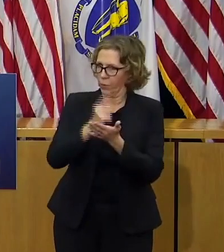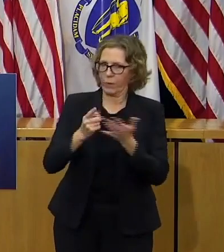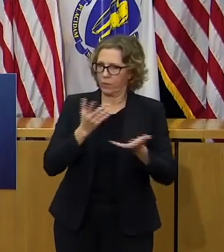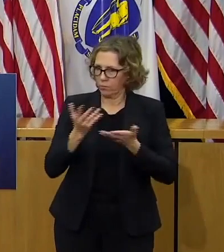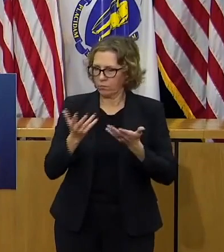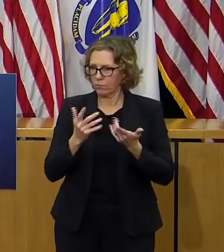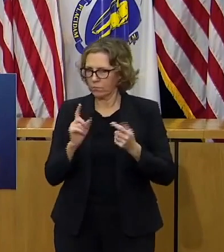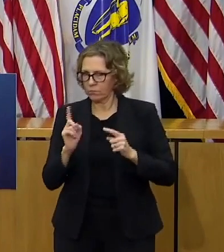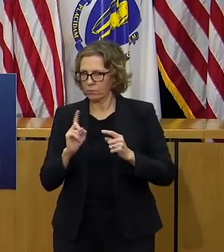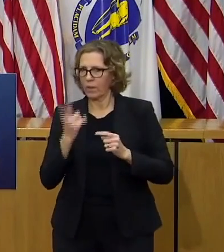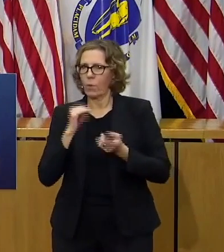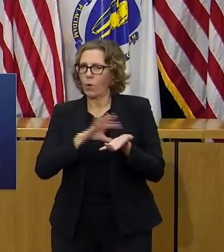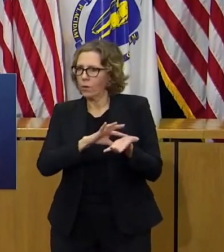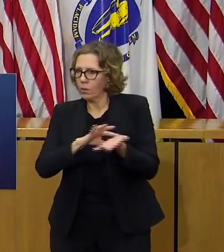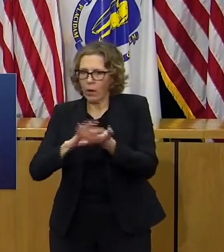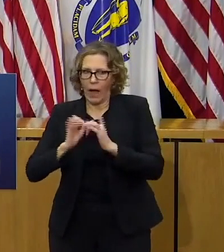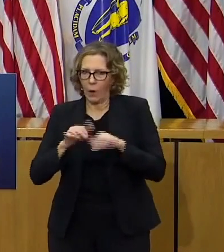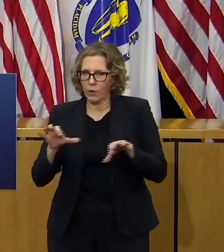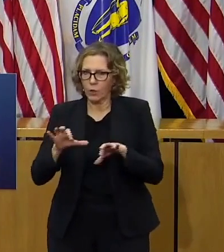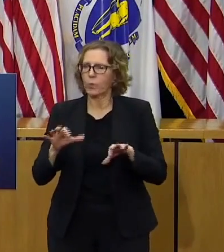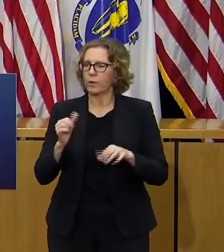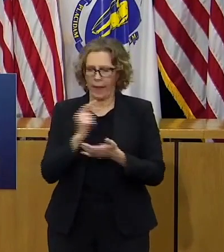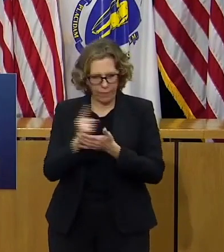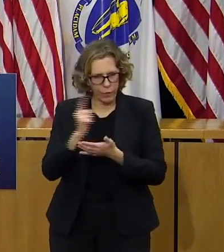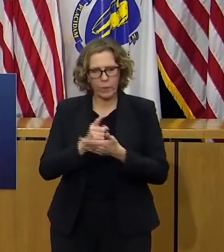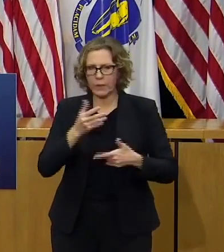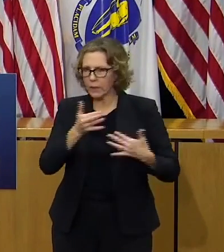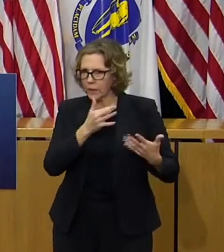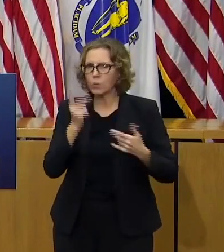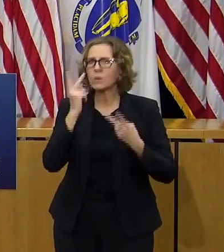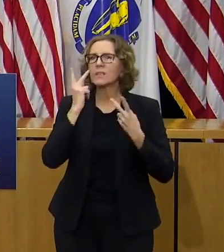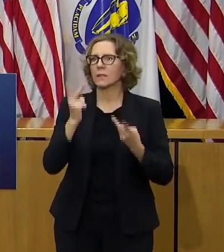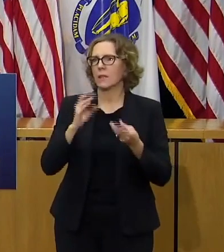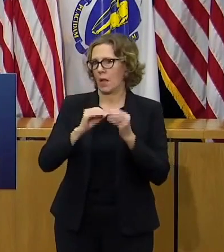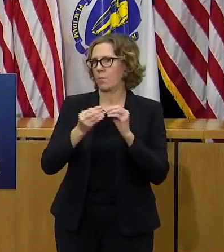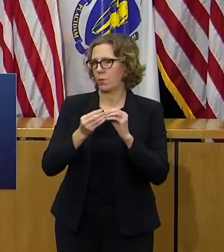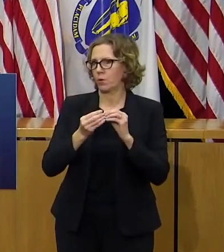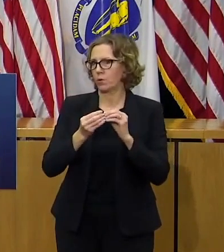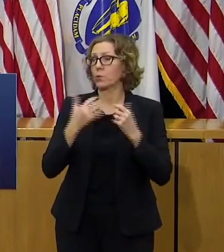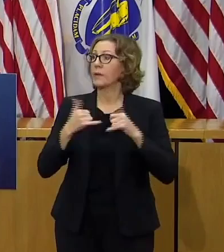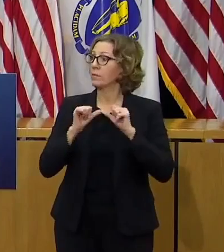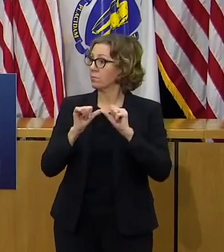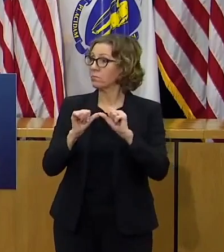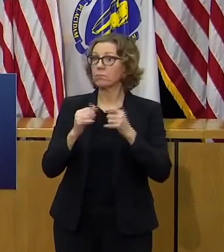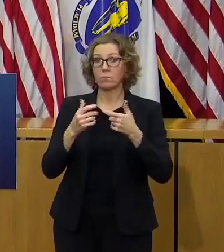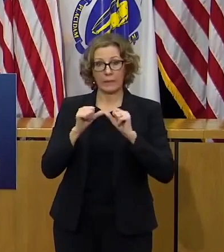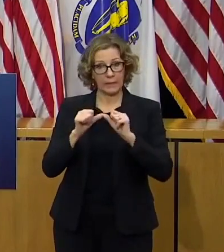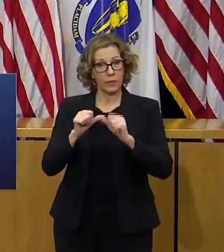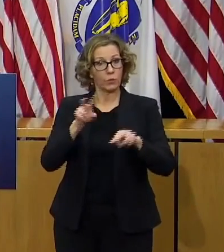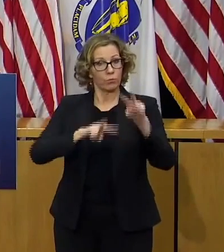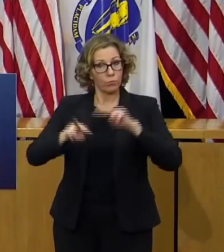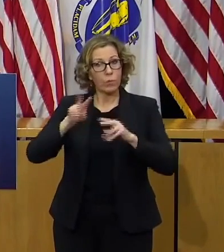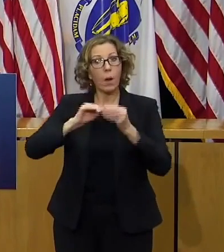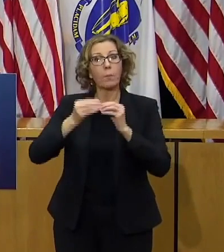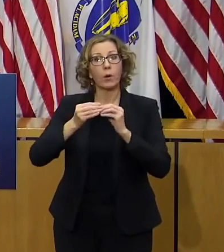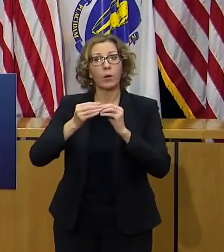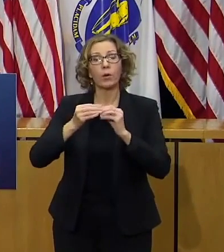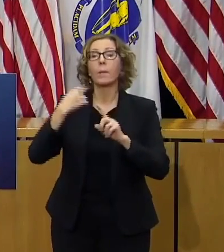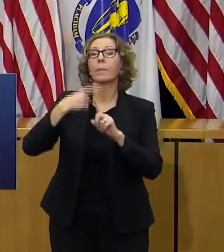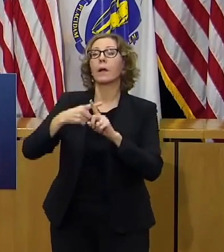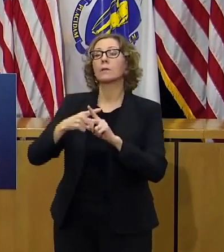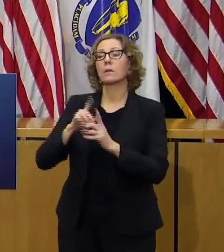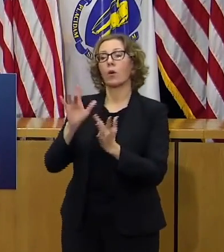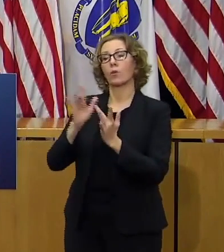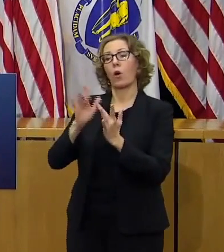about where we are where we stand and how we're doing and we continue to look at the data that's generated by the contact tracing collaborative